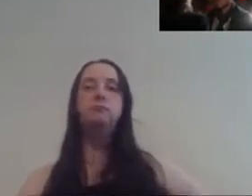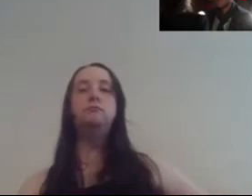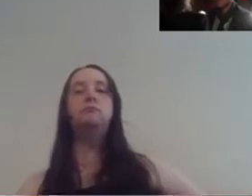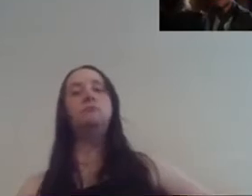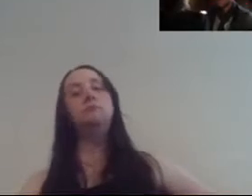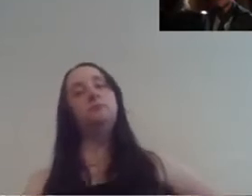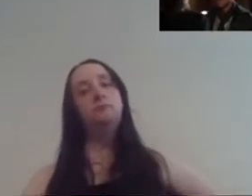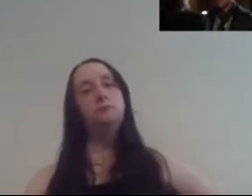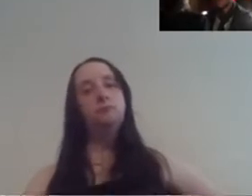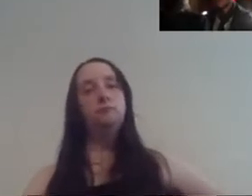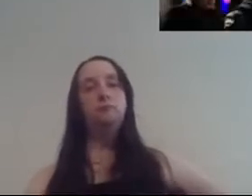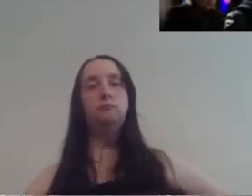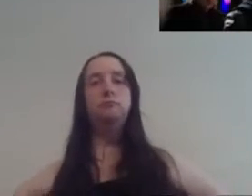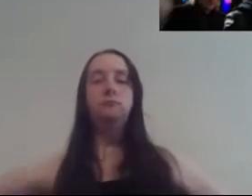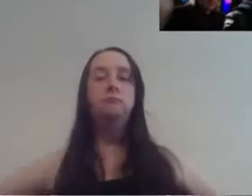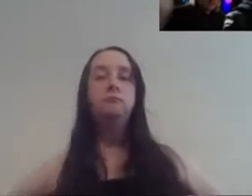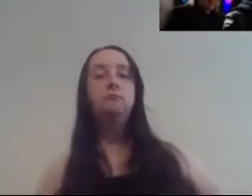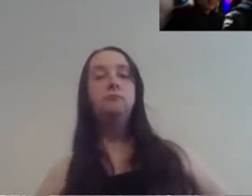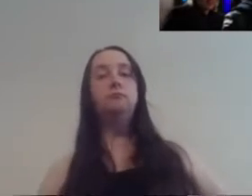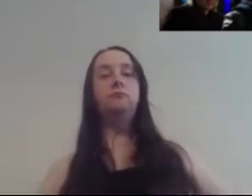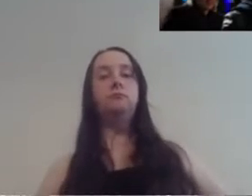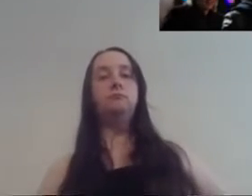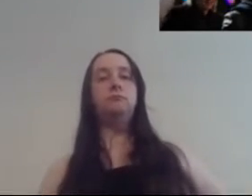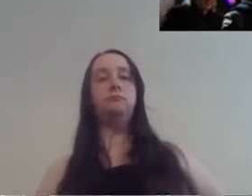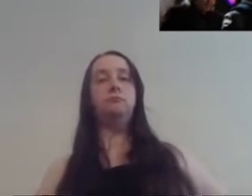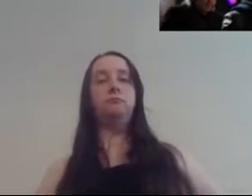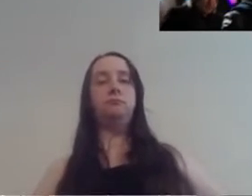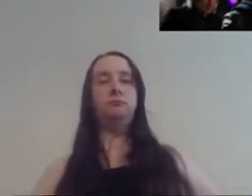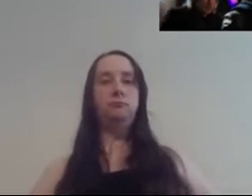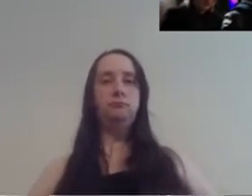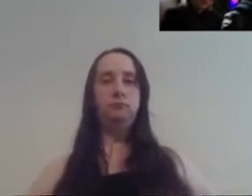if you know what it is and who it's with